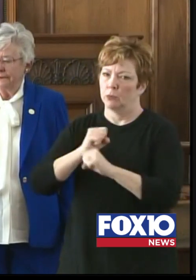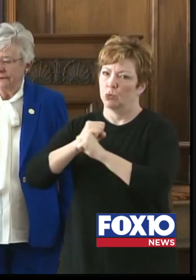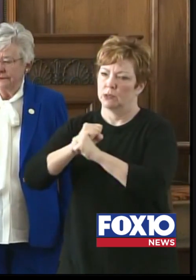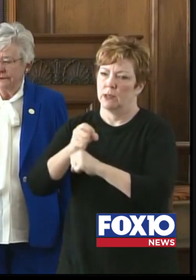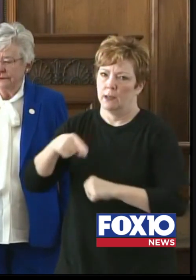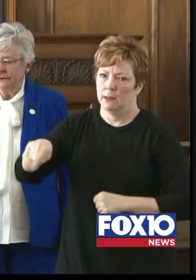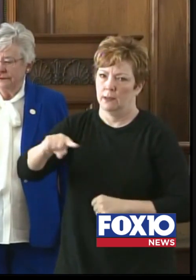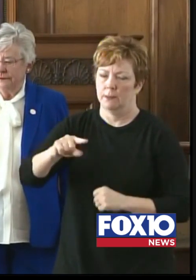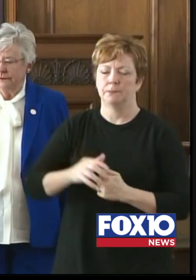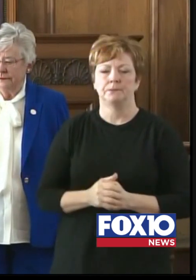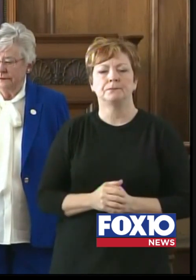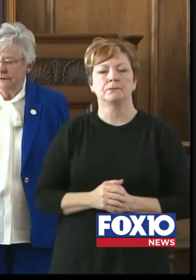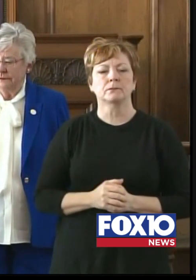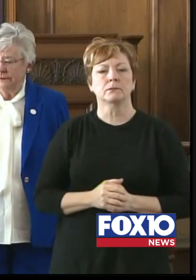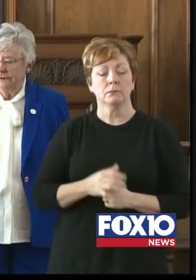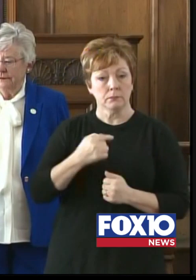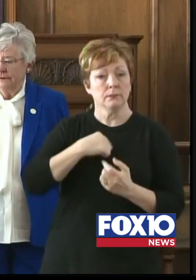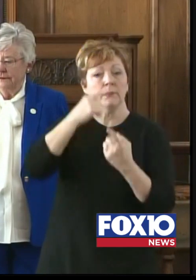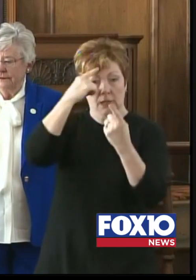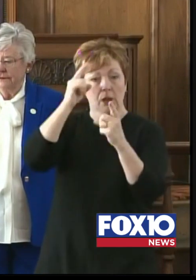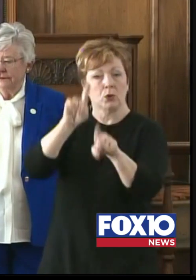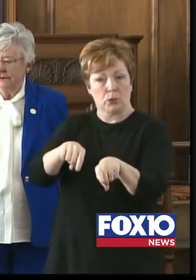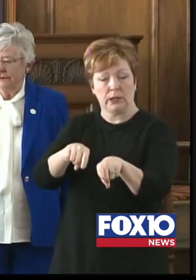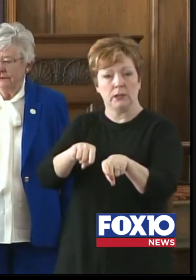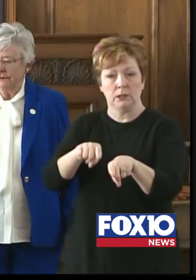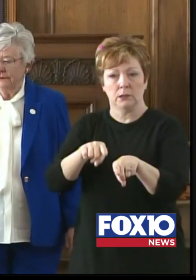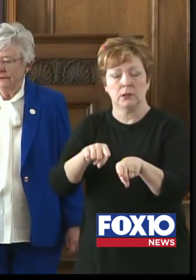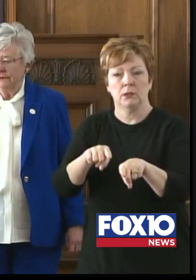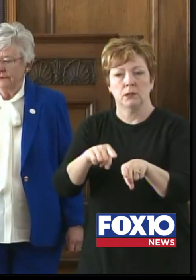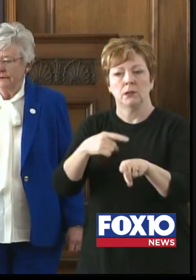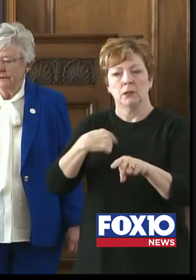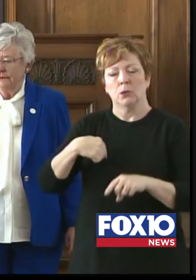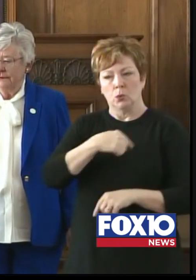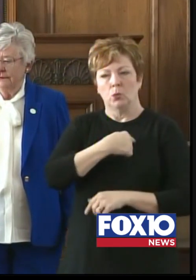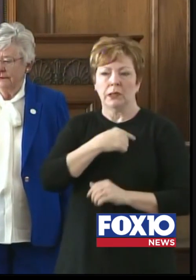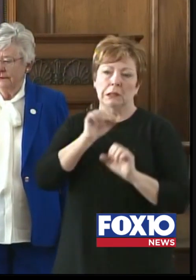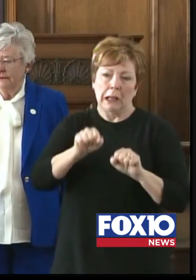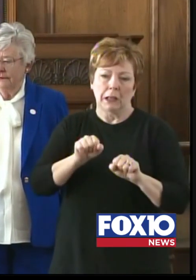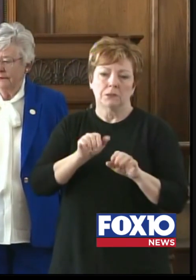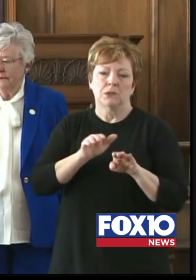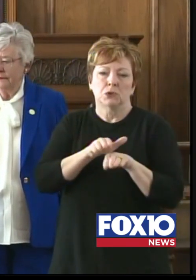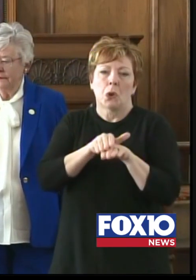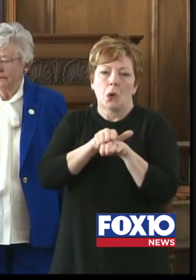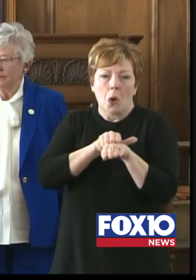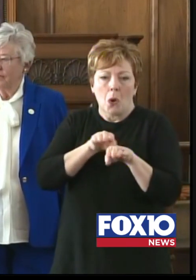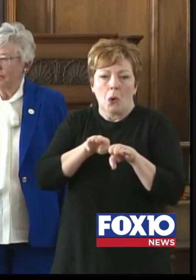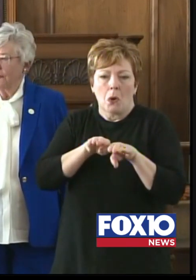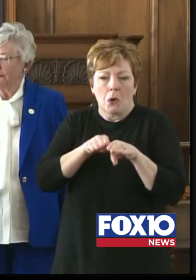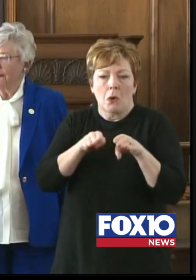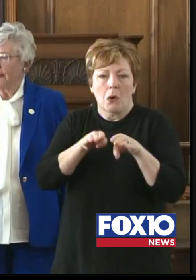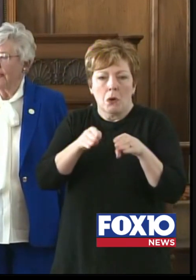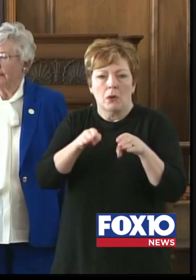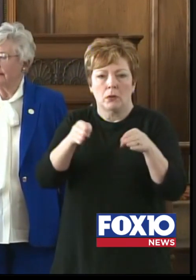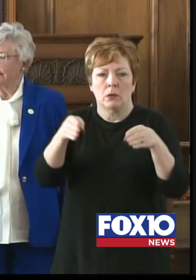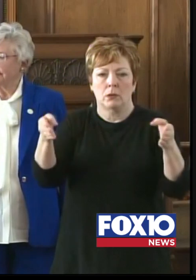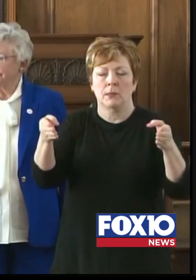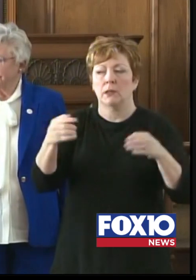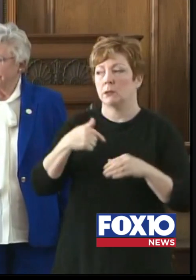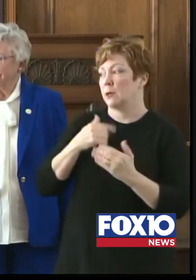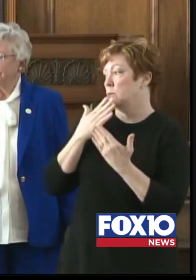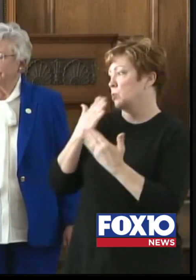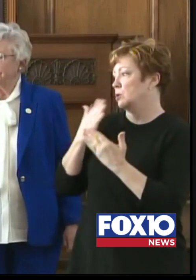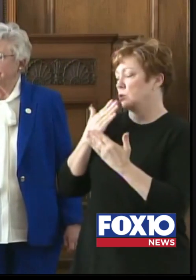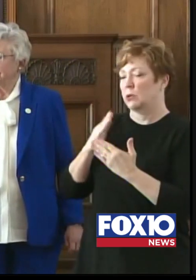also, I certainly do agree, it's very reasonable for us to begin a gradual opening like this. I really appreciate